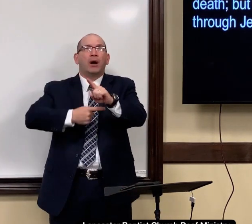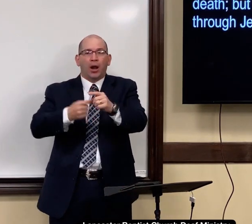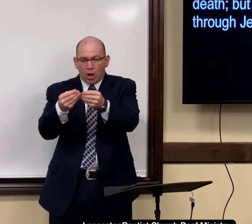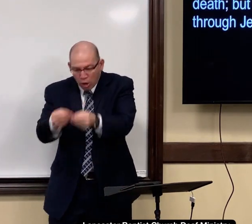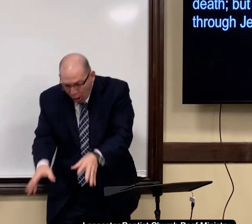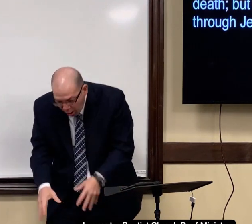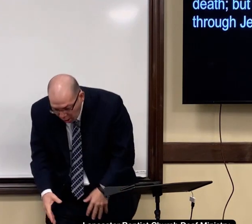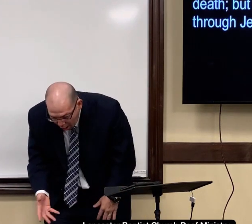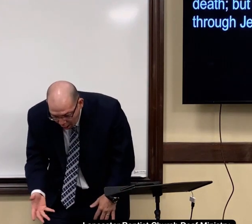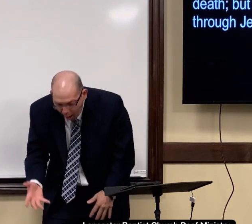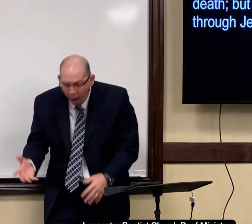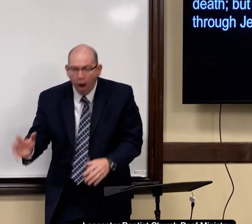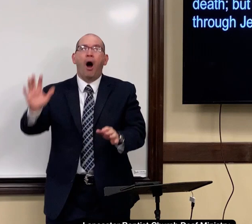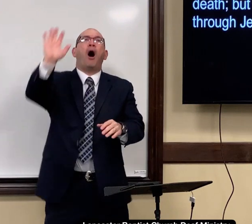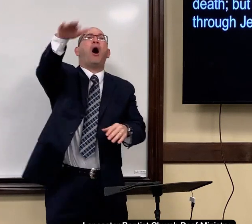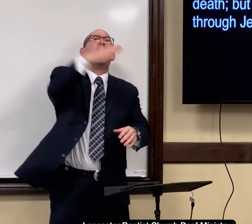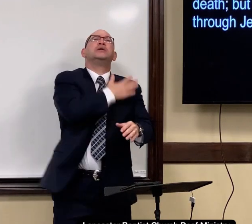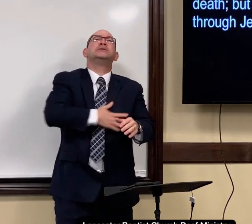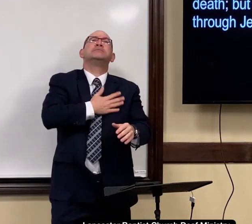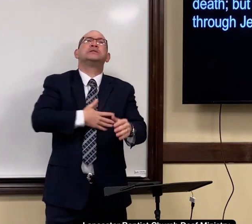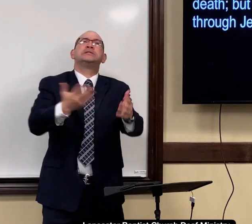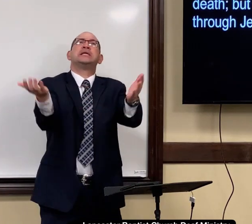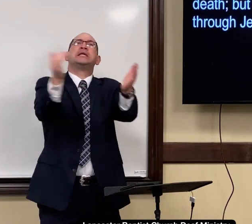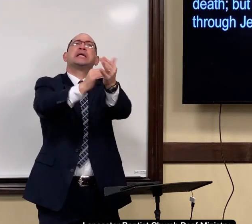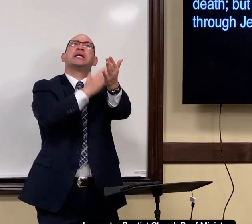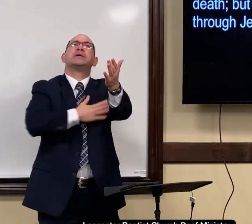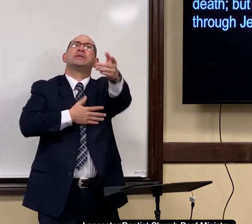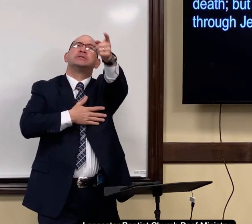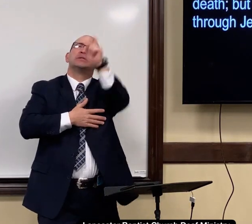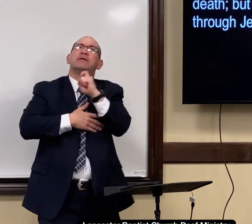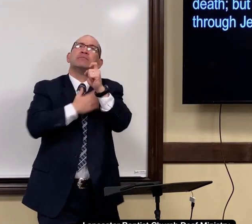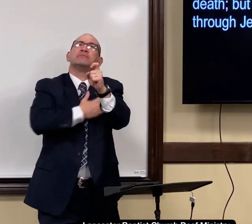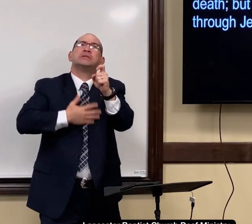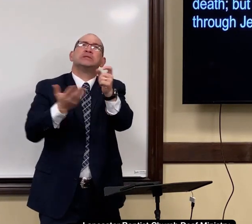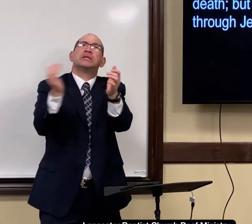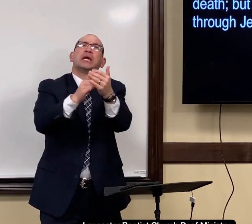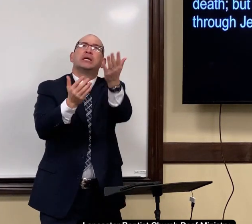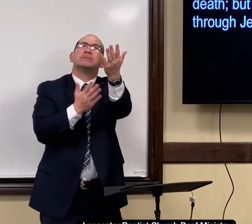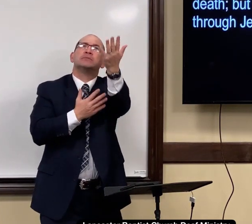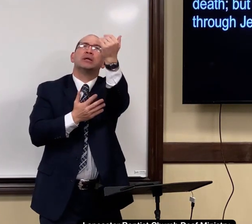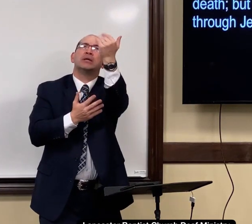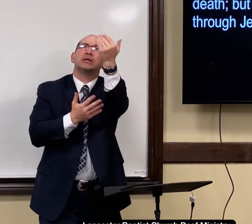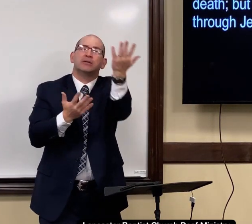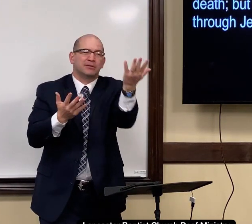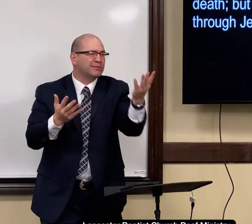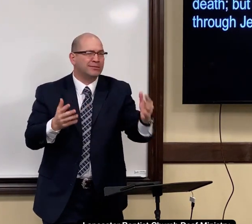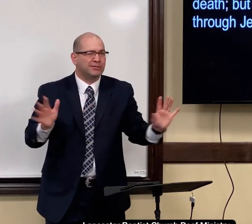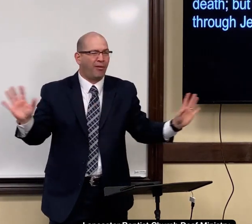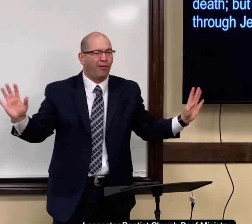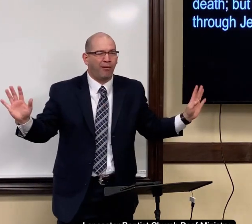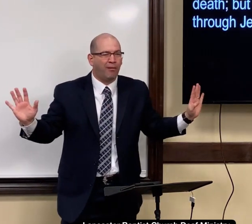it doesn't you know after a week or a month or whatever you don't lose it and you have to pray and ask again to receive this gift